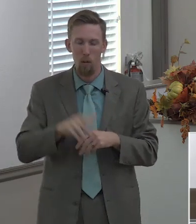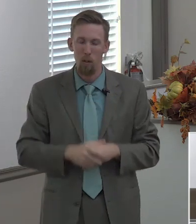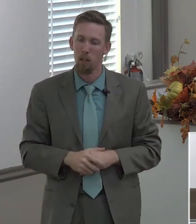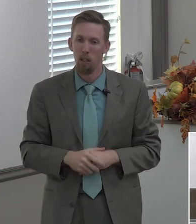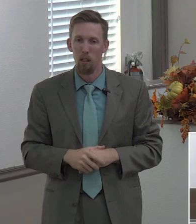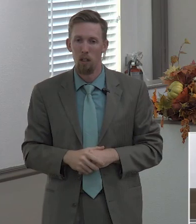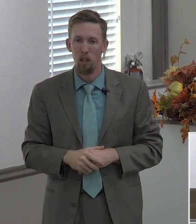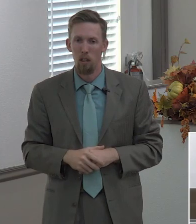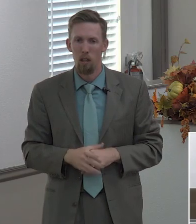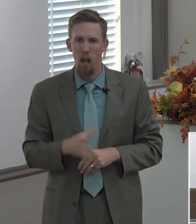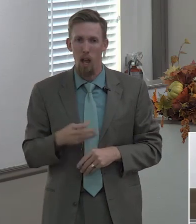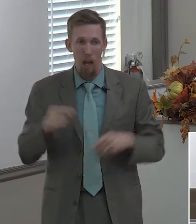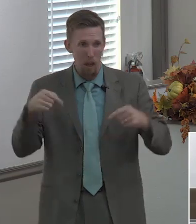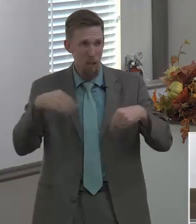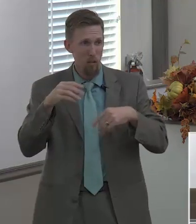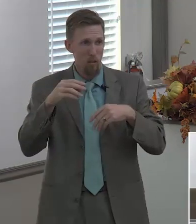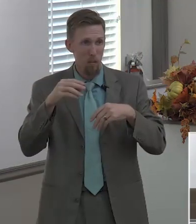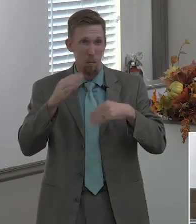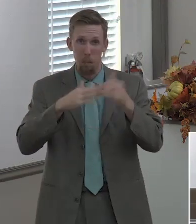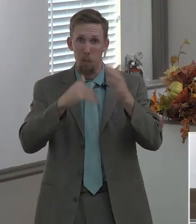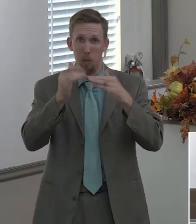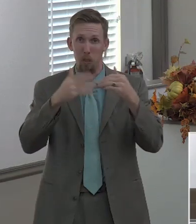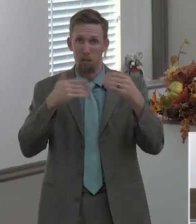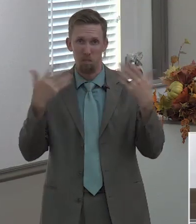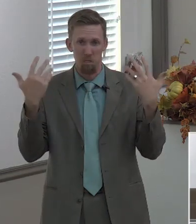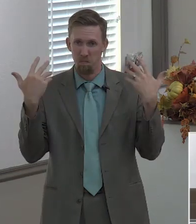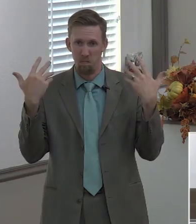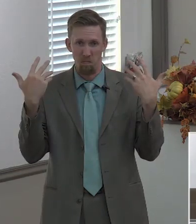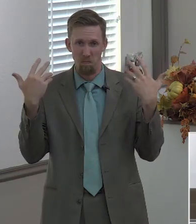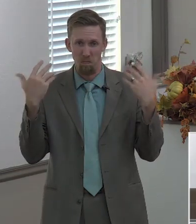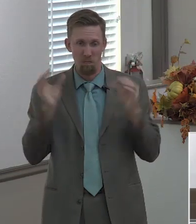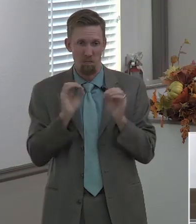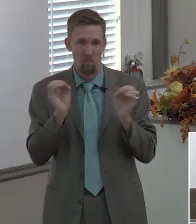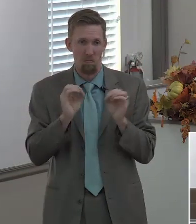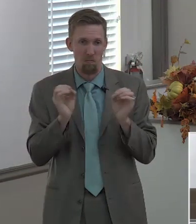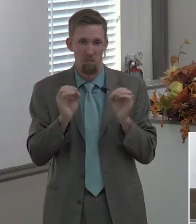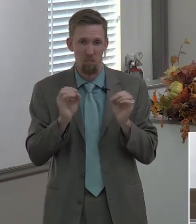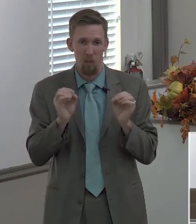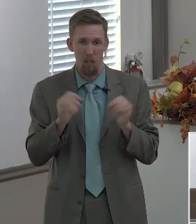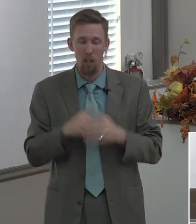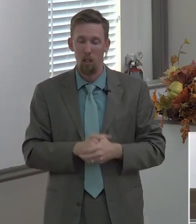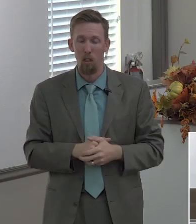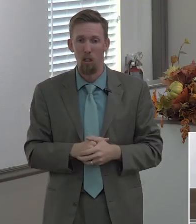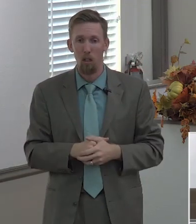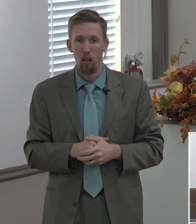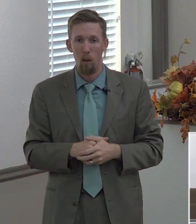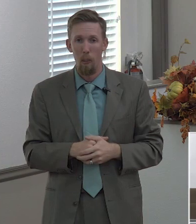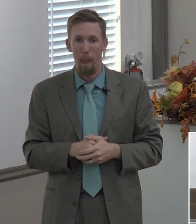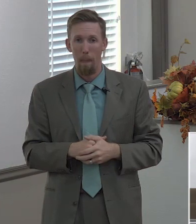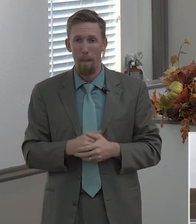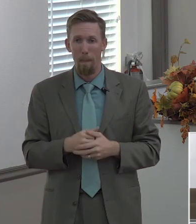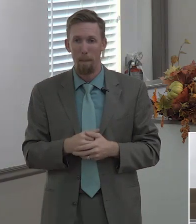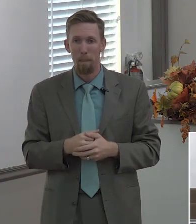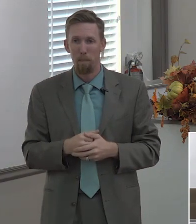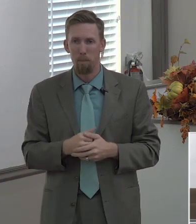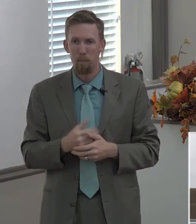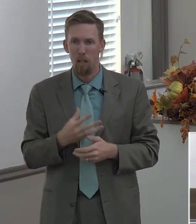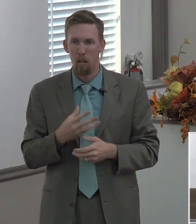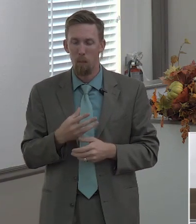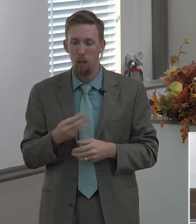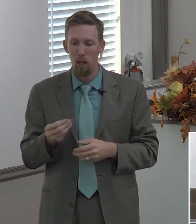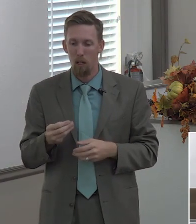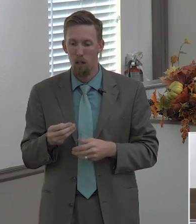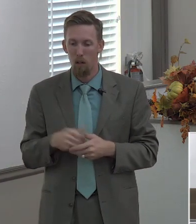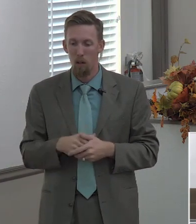they were just meeting together in a rented place but god blessed it and the people